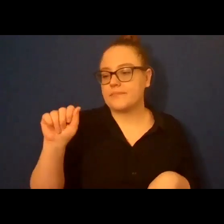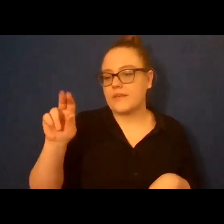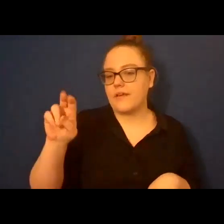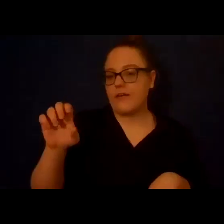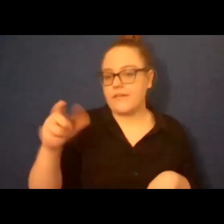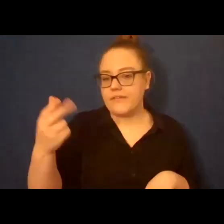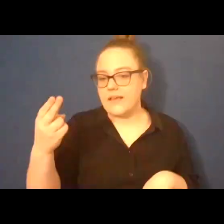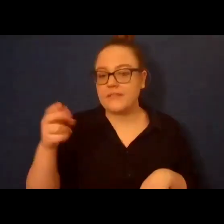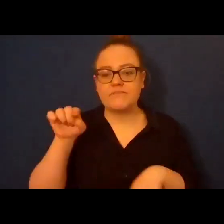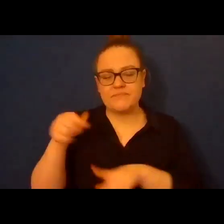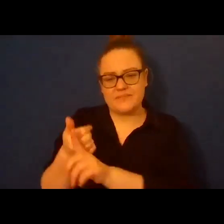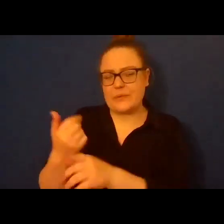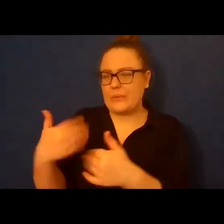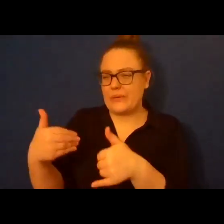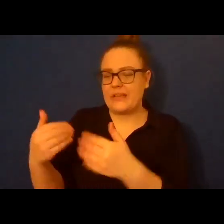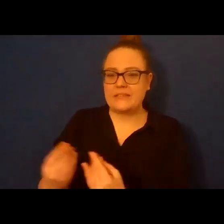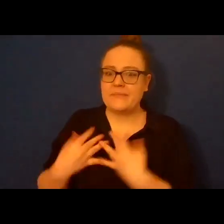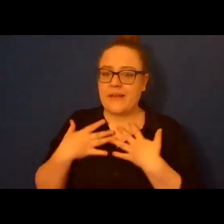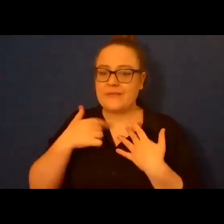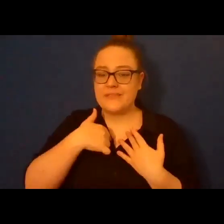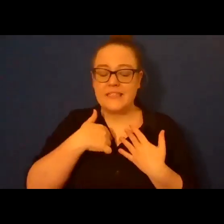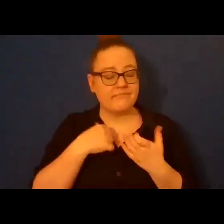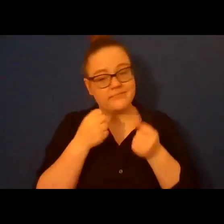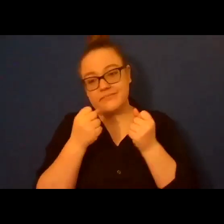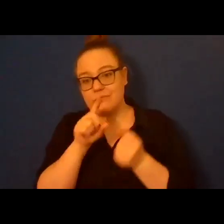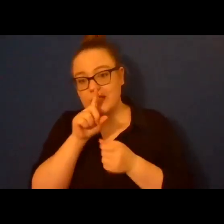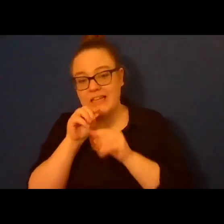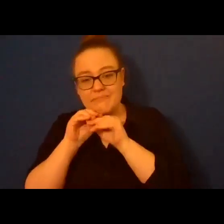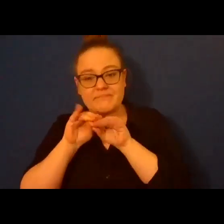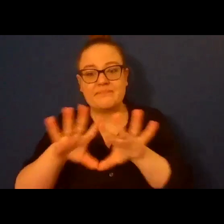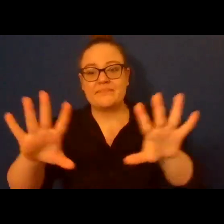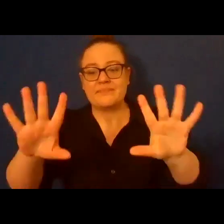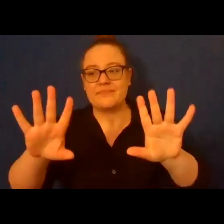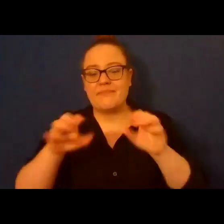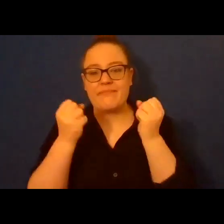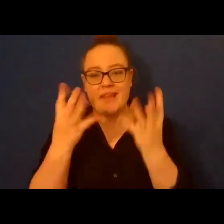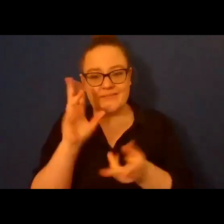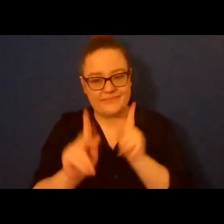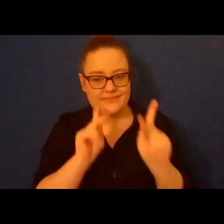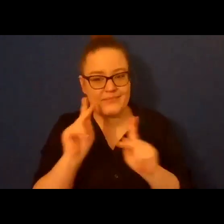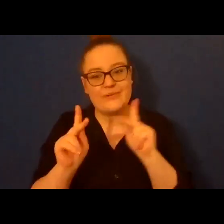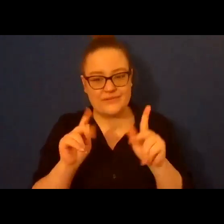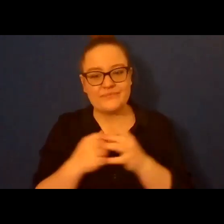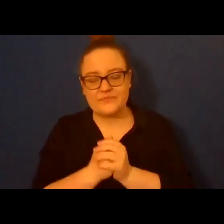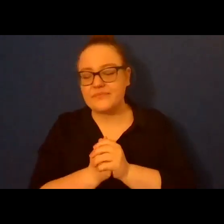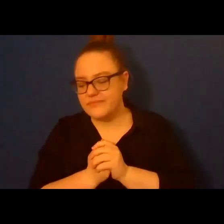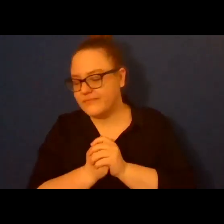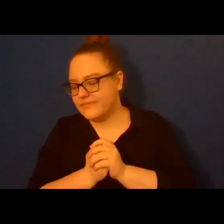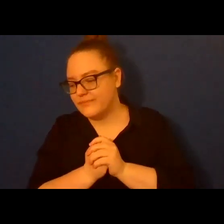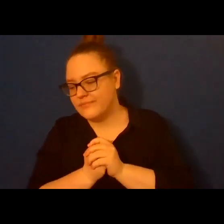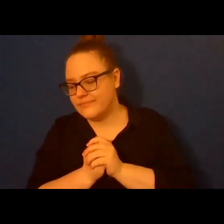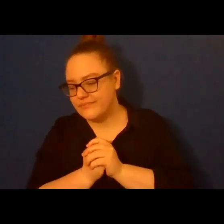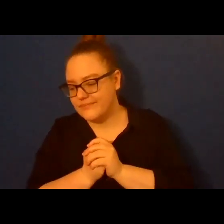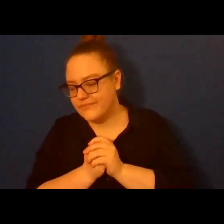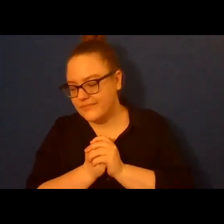inspiration to me and I think to a lot of people in the literary community. And he is a